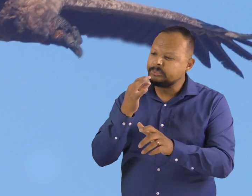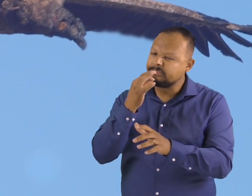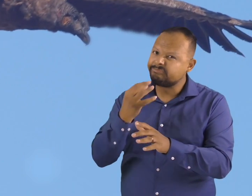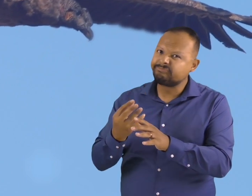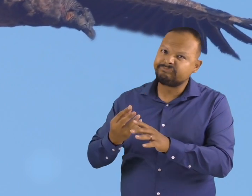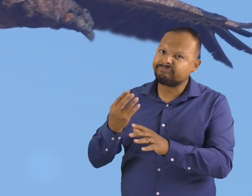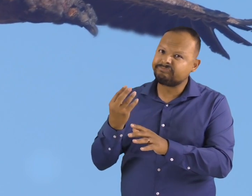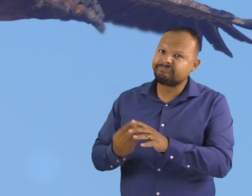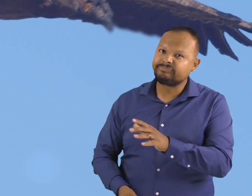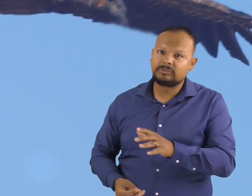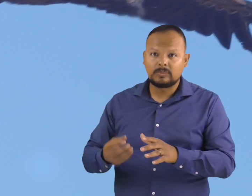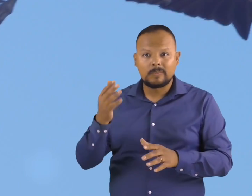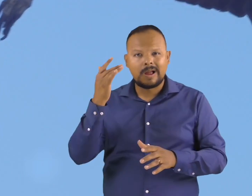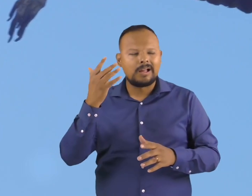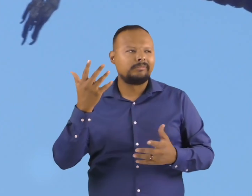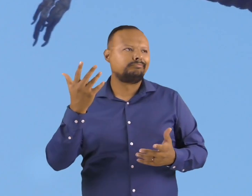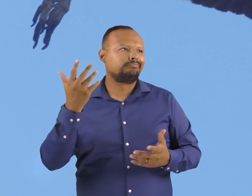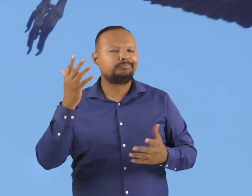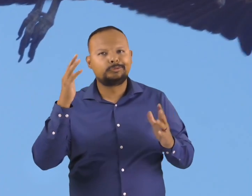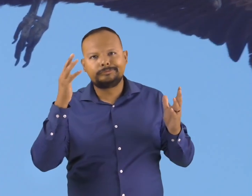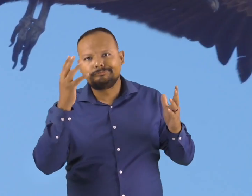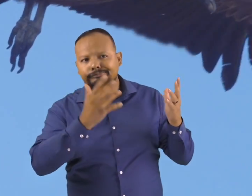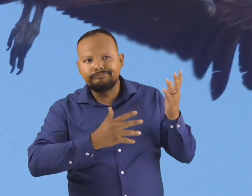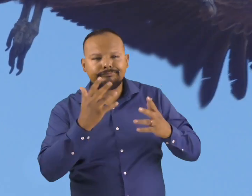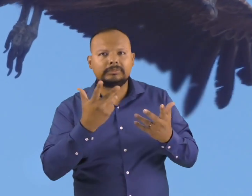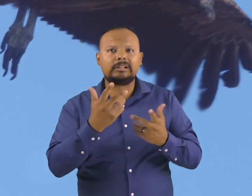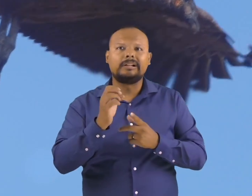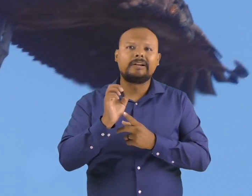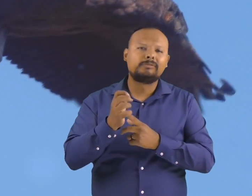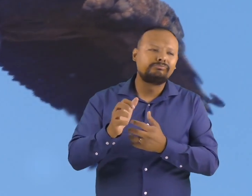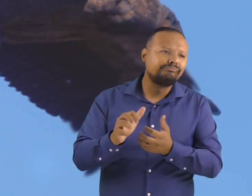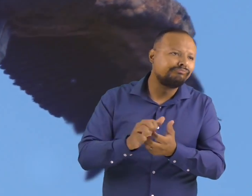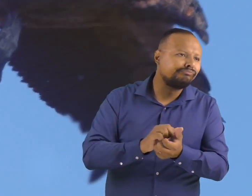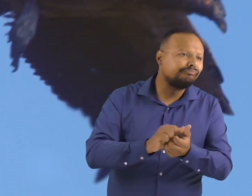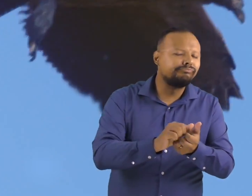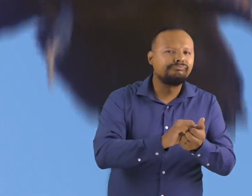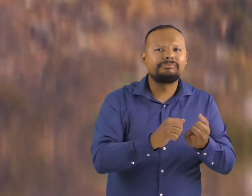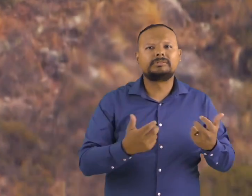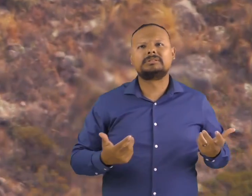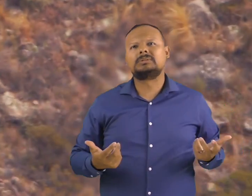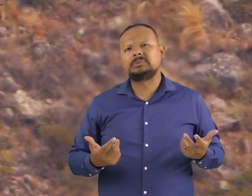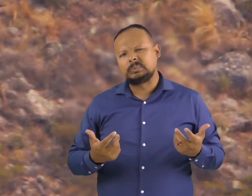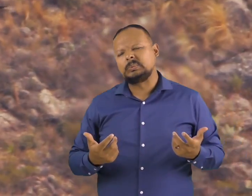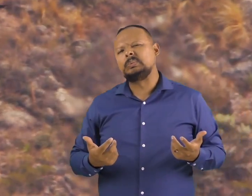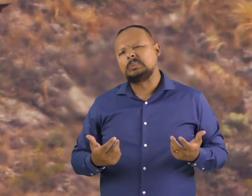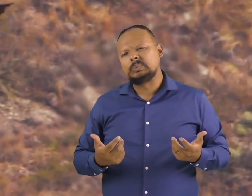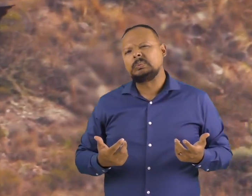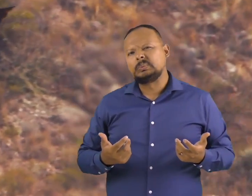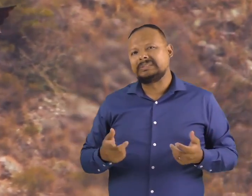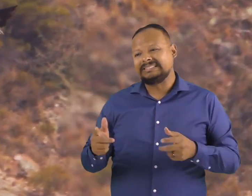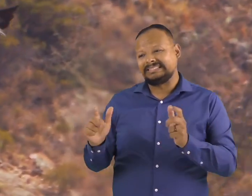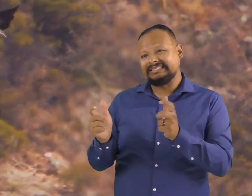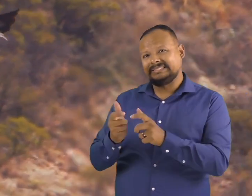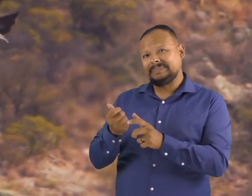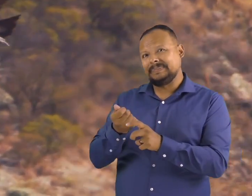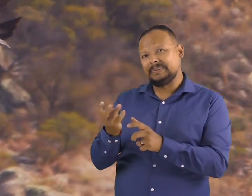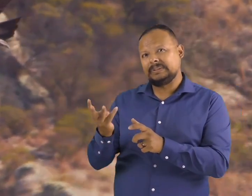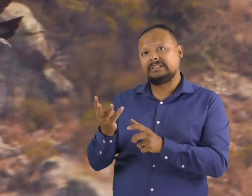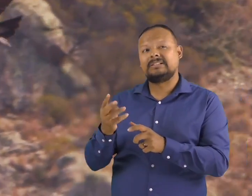so low that the US government captured all the wild condors and put them in captivity to help their numbers grow